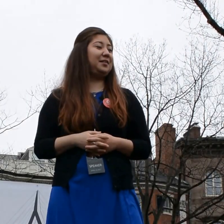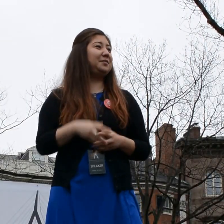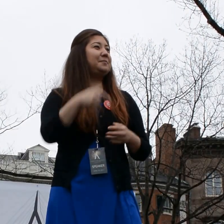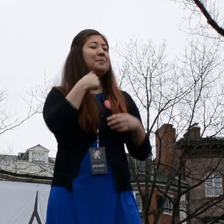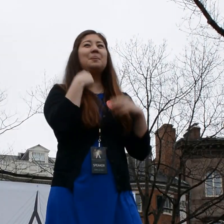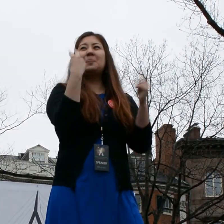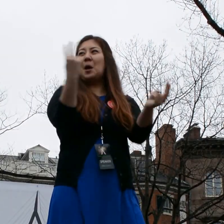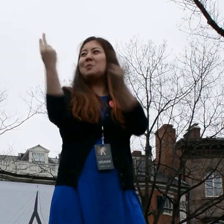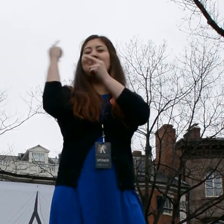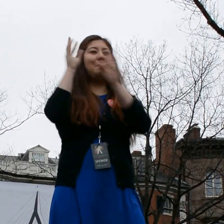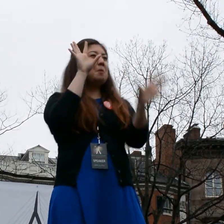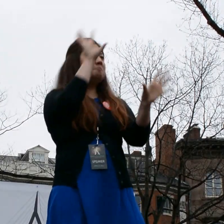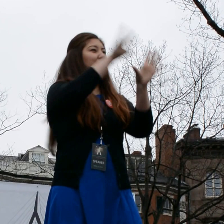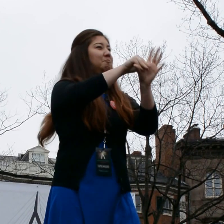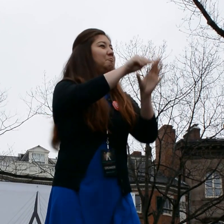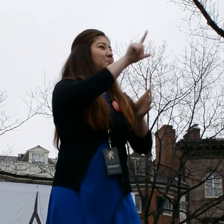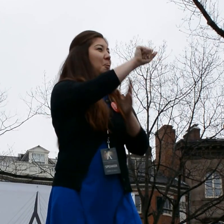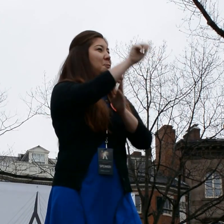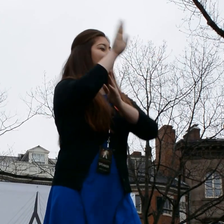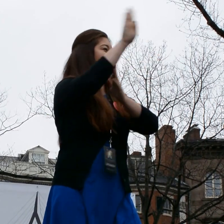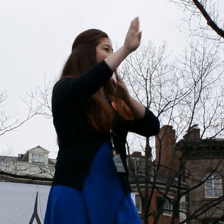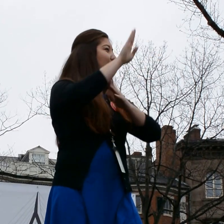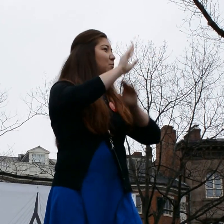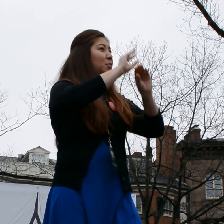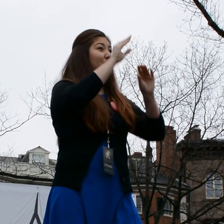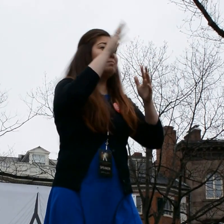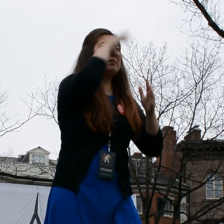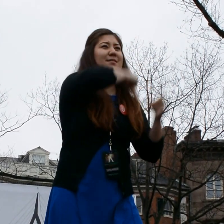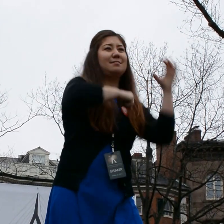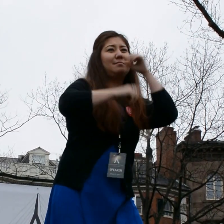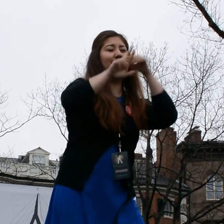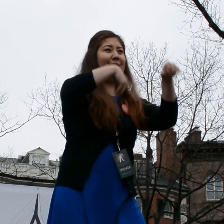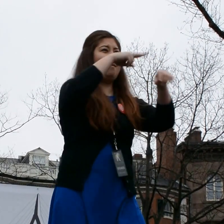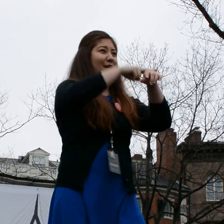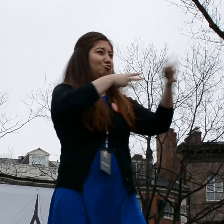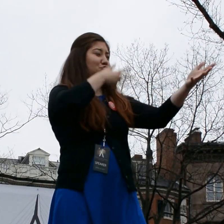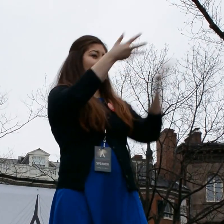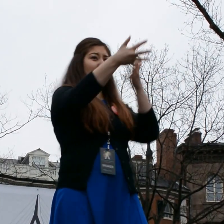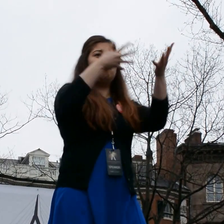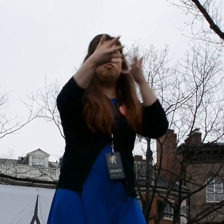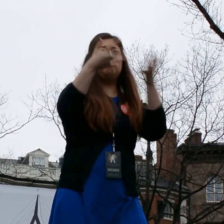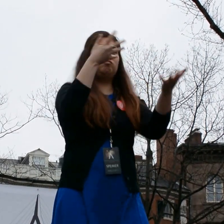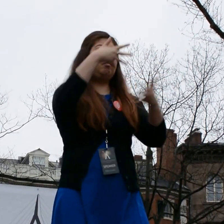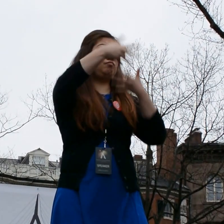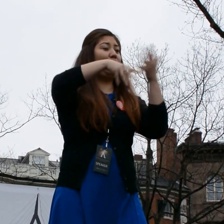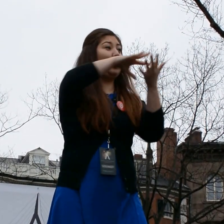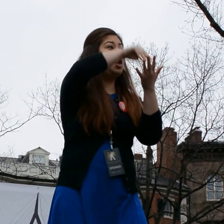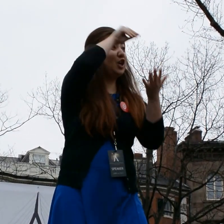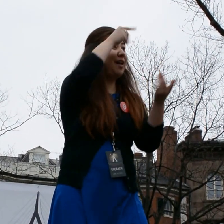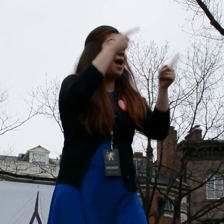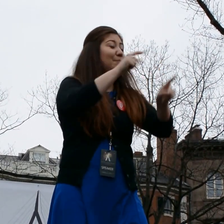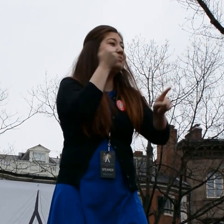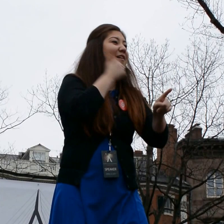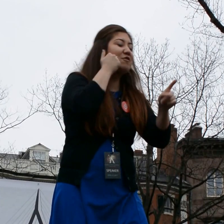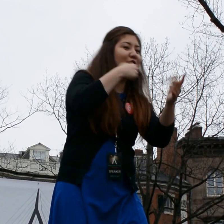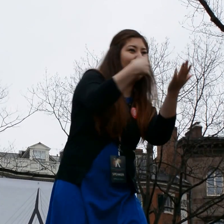I remember joining a lab and missing out on the natural learning that occurs through daily discussions and